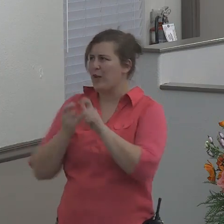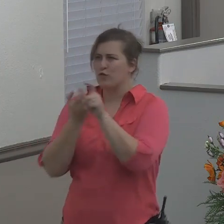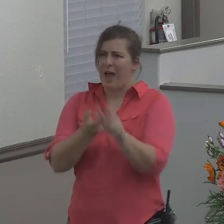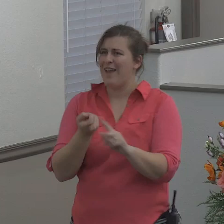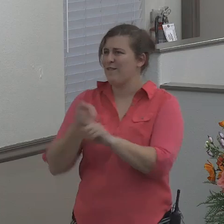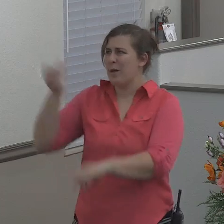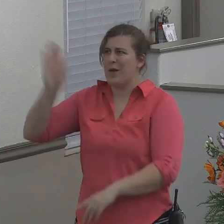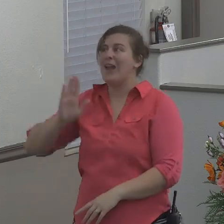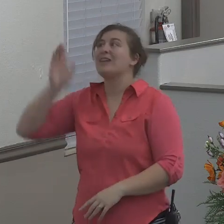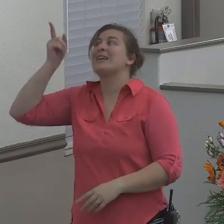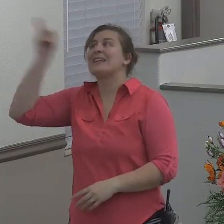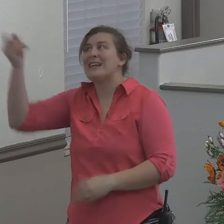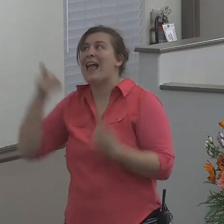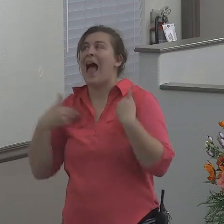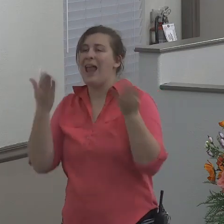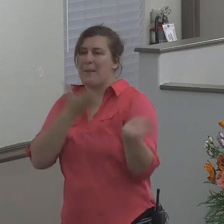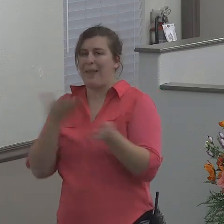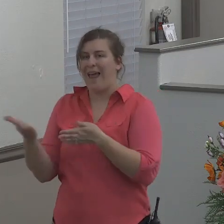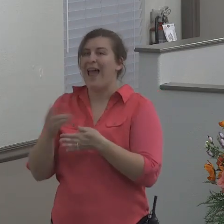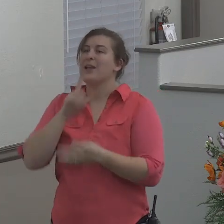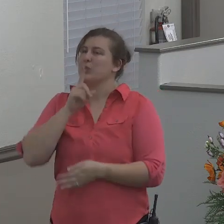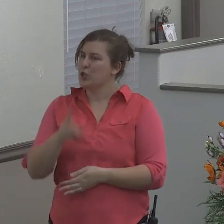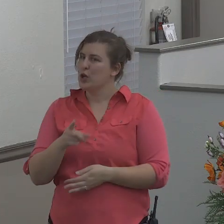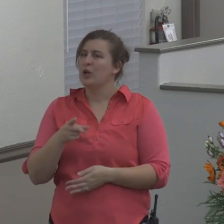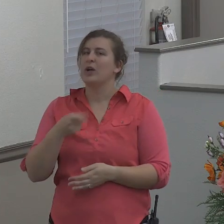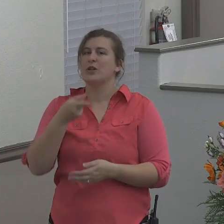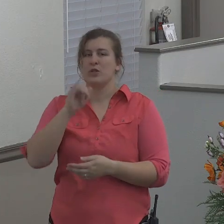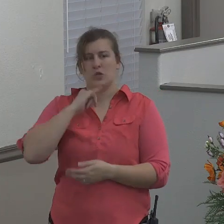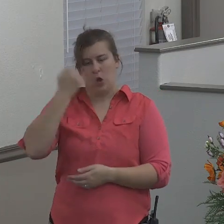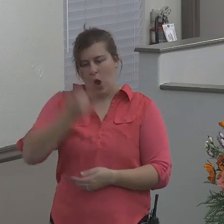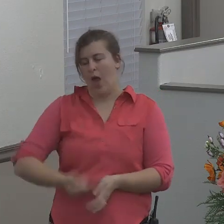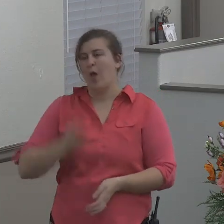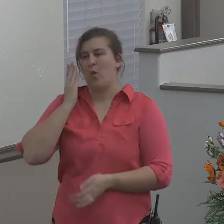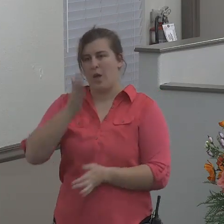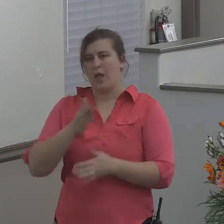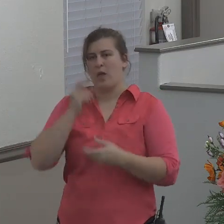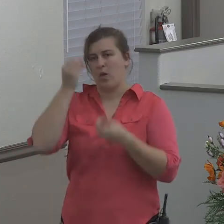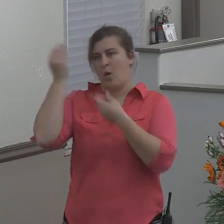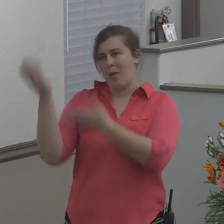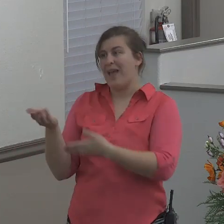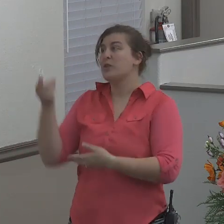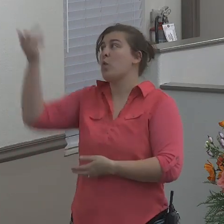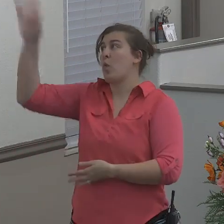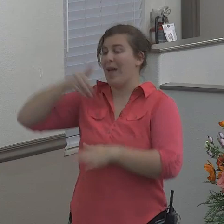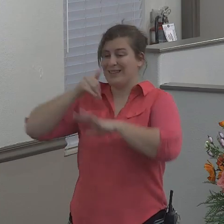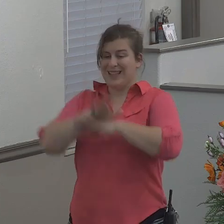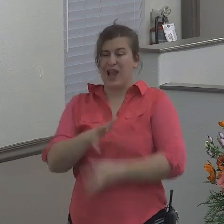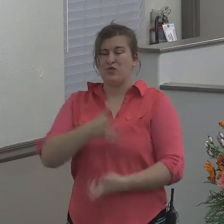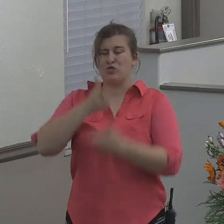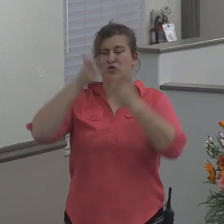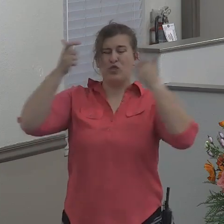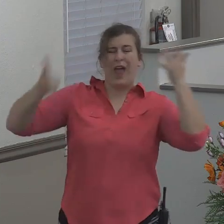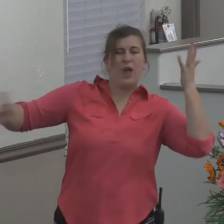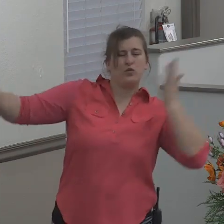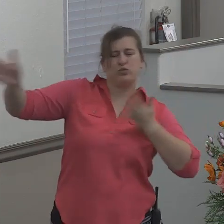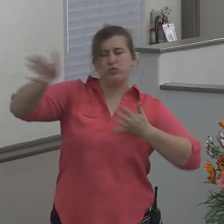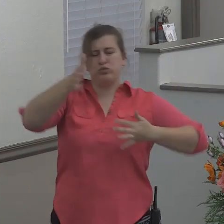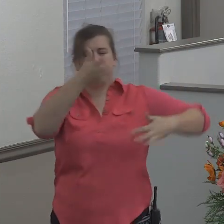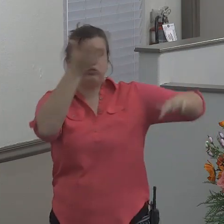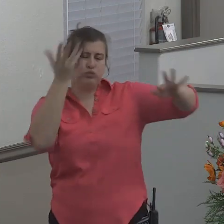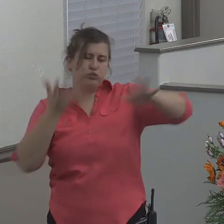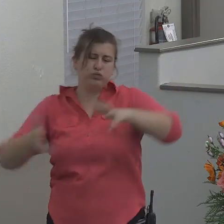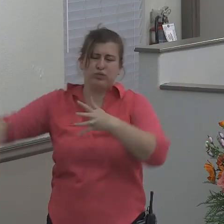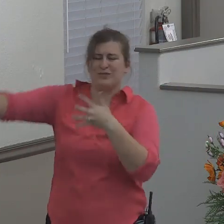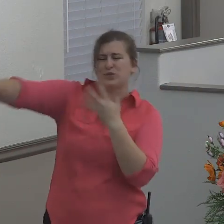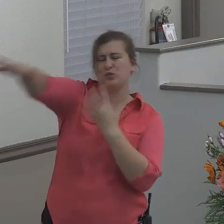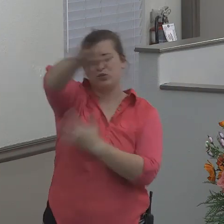and he was going to make sure Jonah obeyed him. So God sent a great wind. He was sending him a storm in his life in